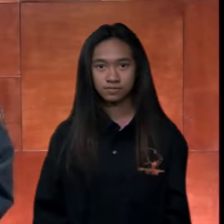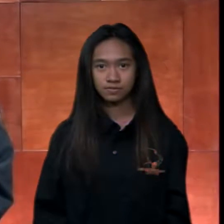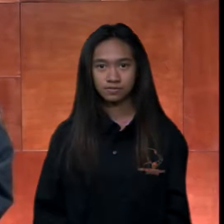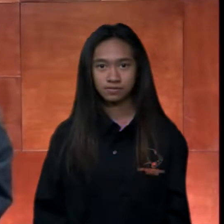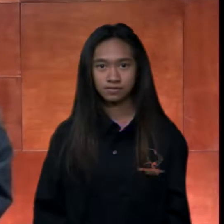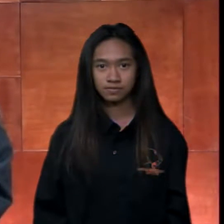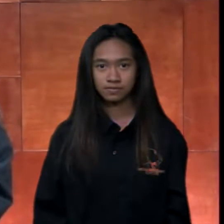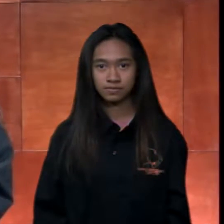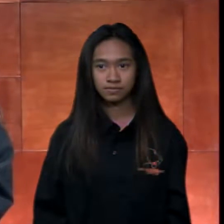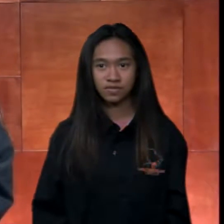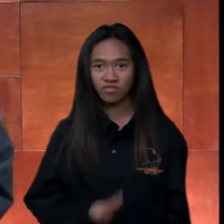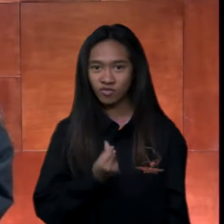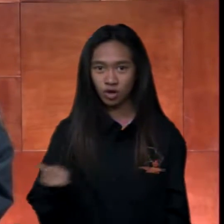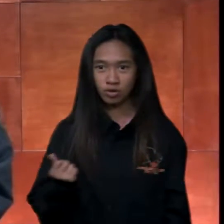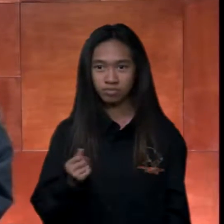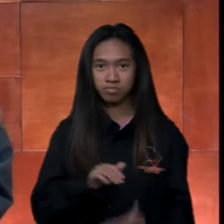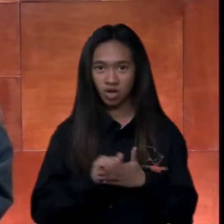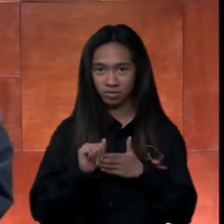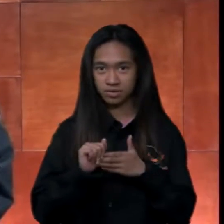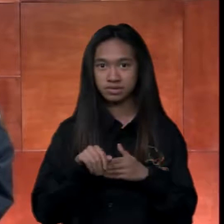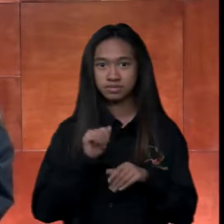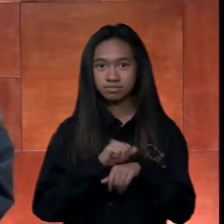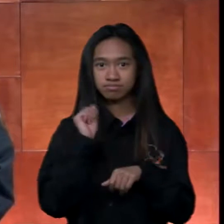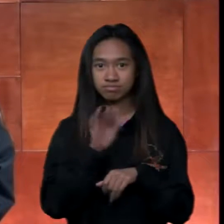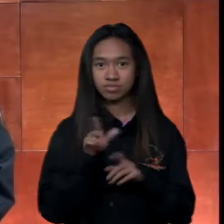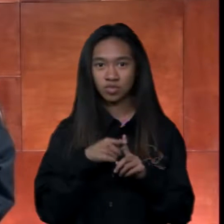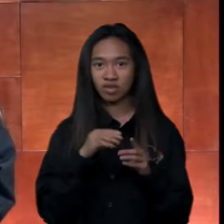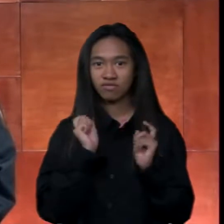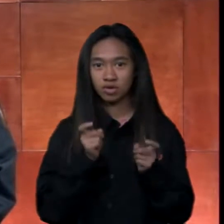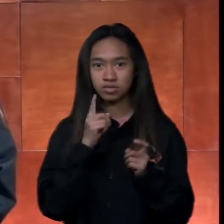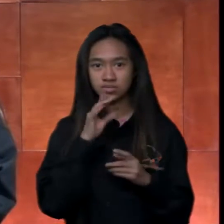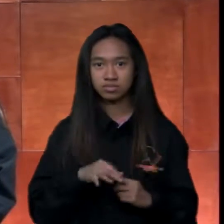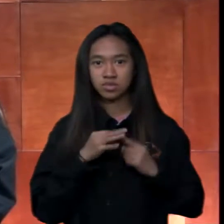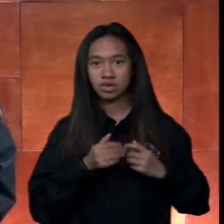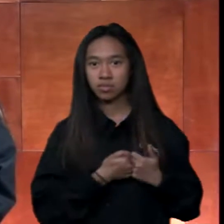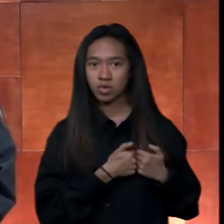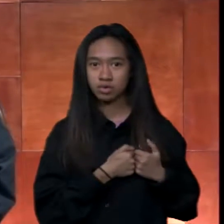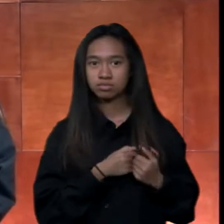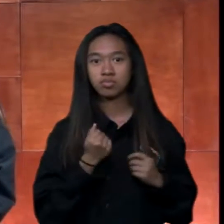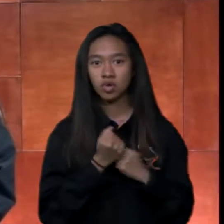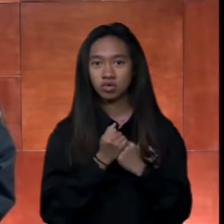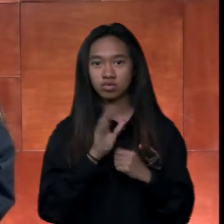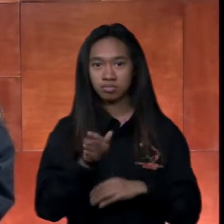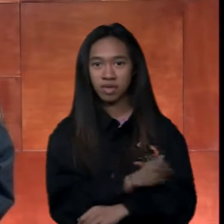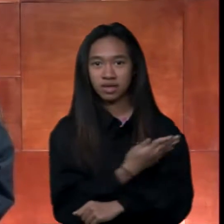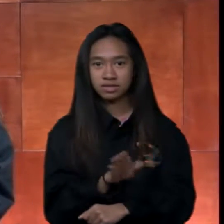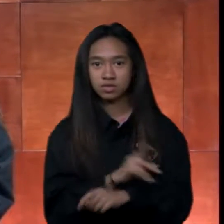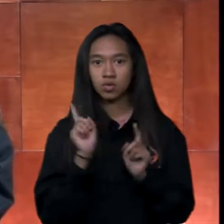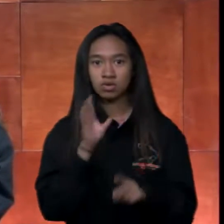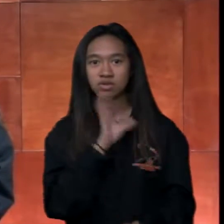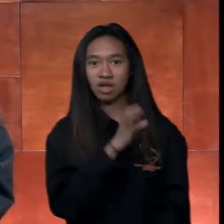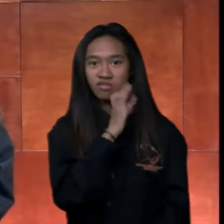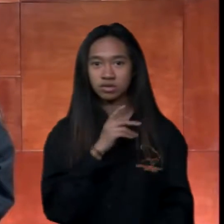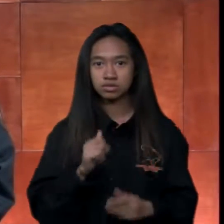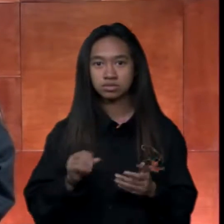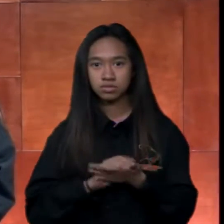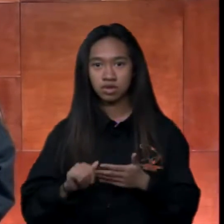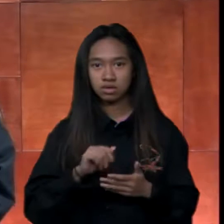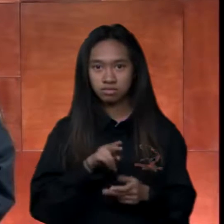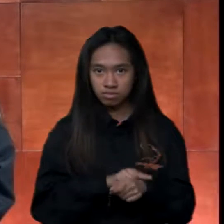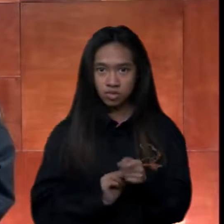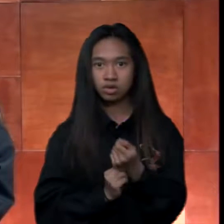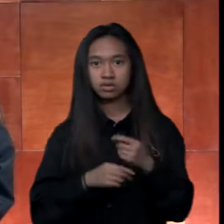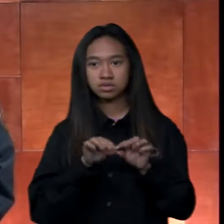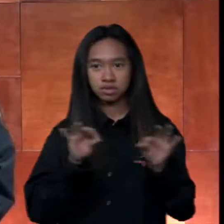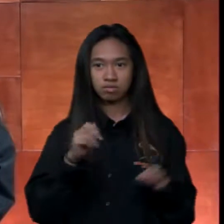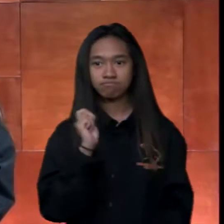For a few bucks, you can send a gift to your special someone and help support the band. Visit the cafeteria to purchase glow stick bracelets for $1